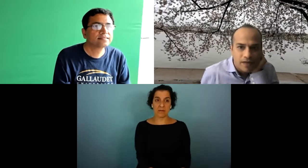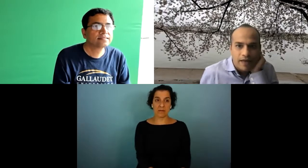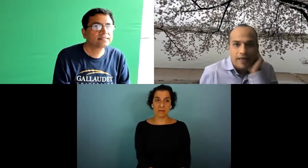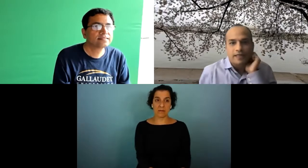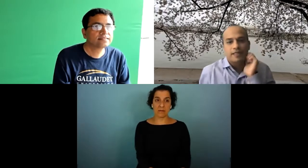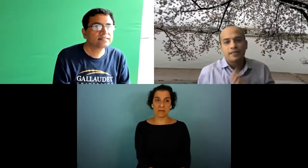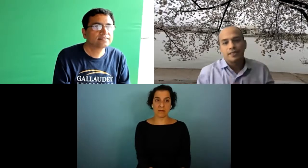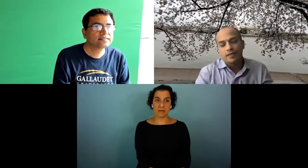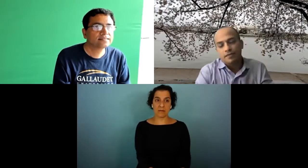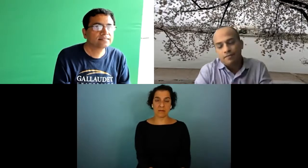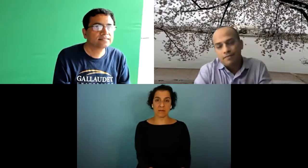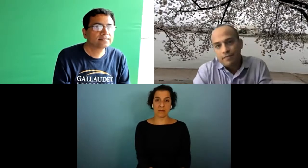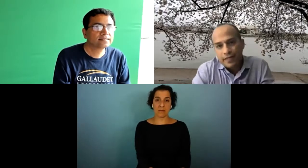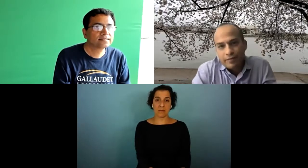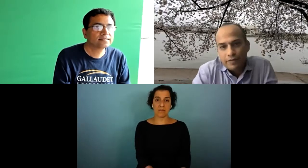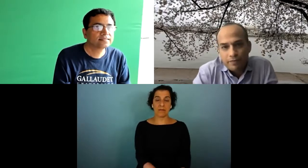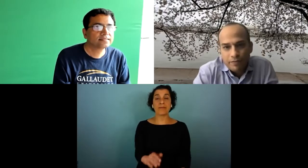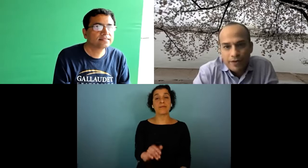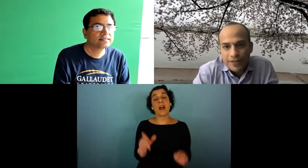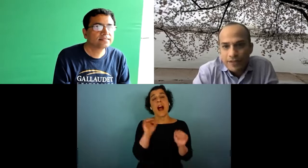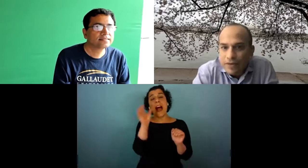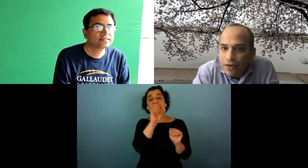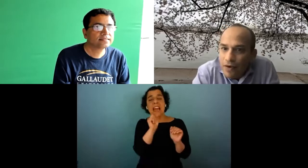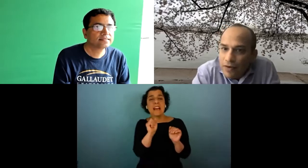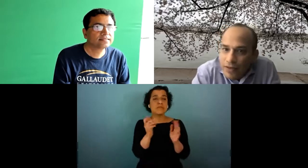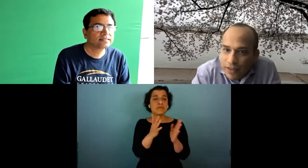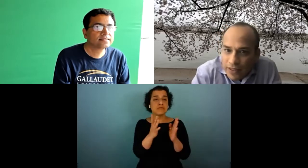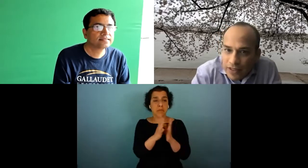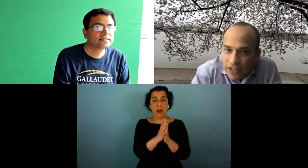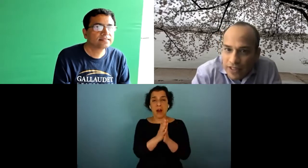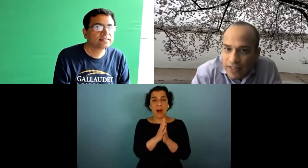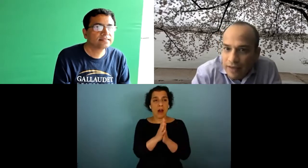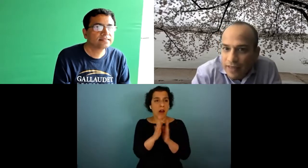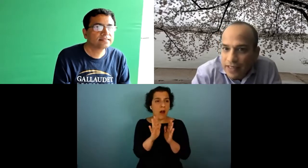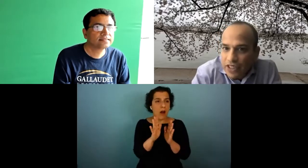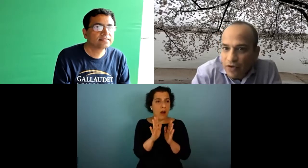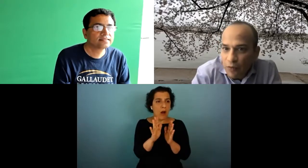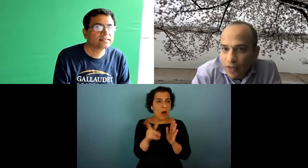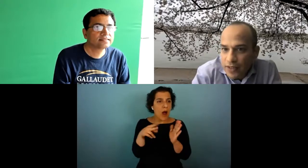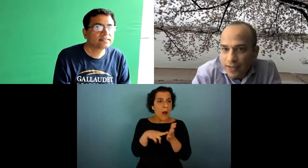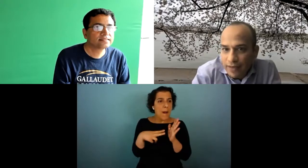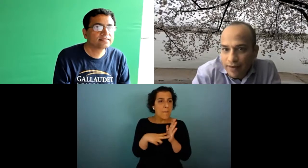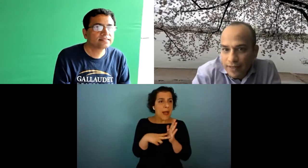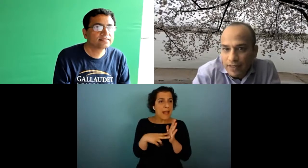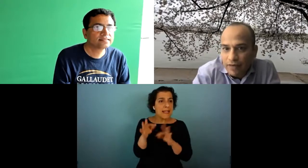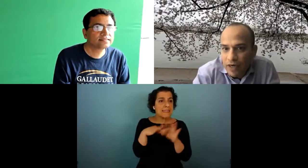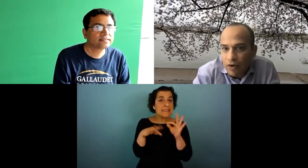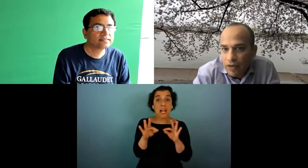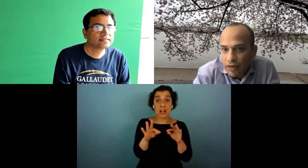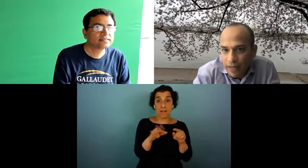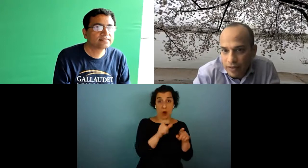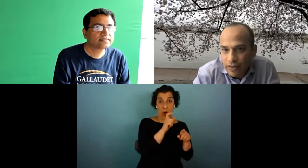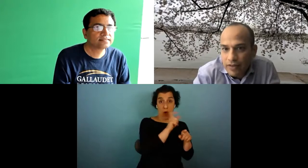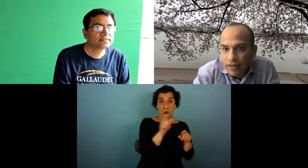i guess as um i think i'm going to ask so there she says i meant instead of words that are translated by